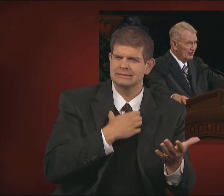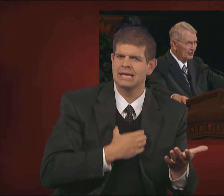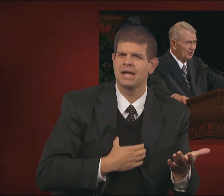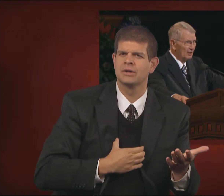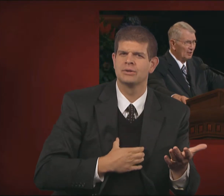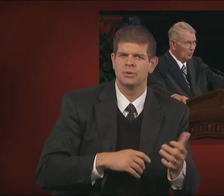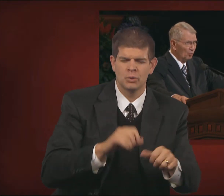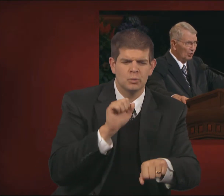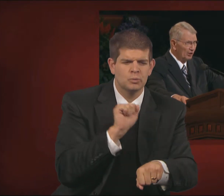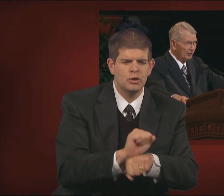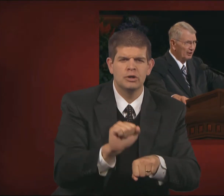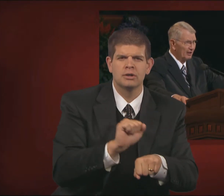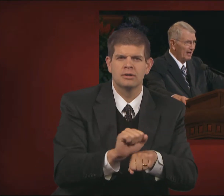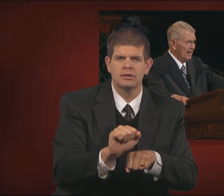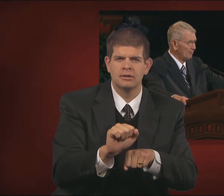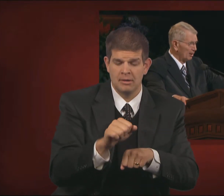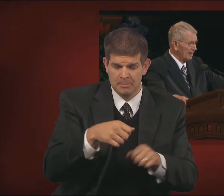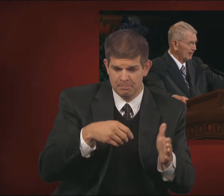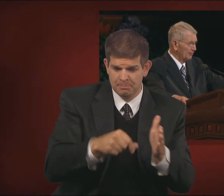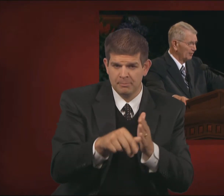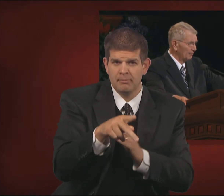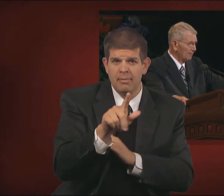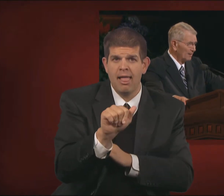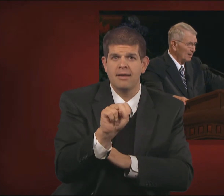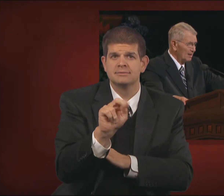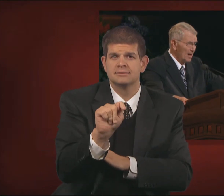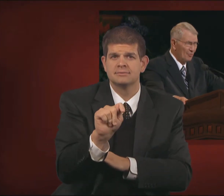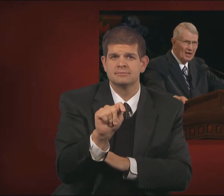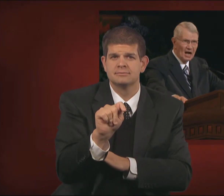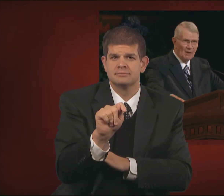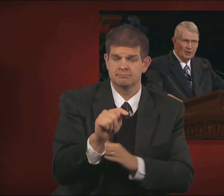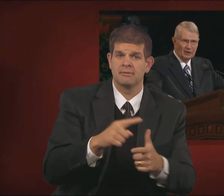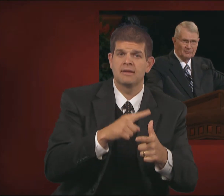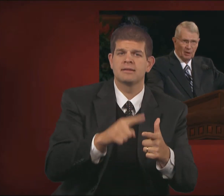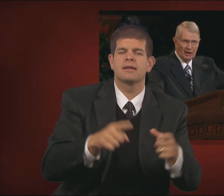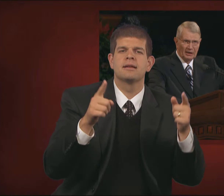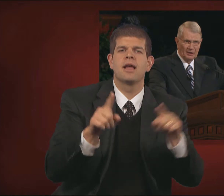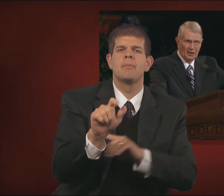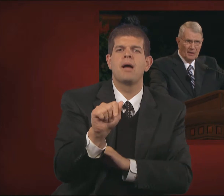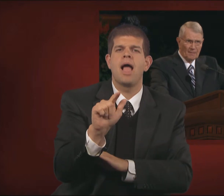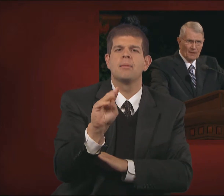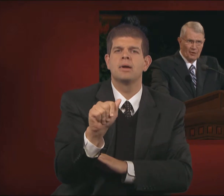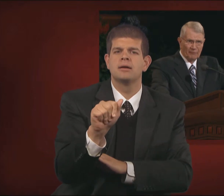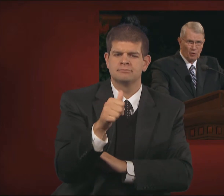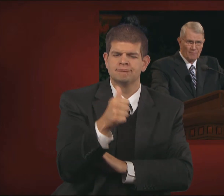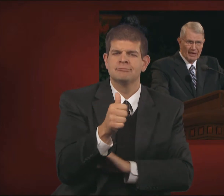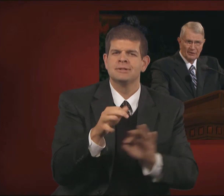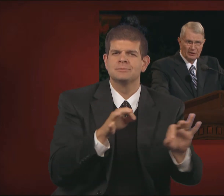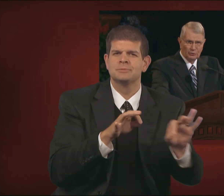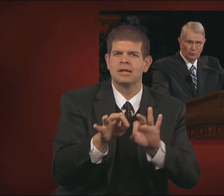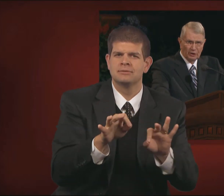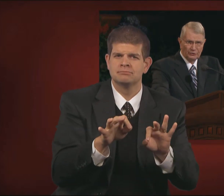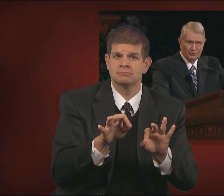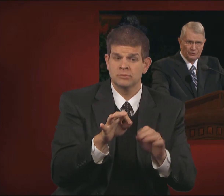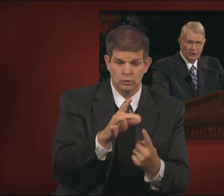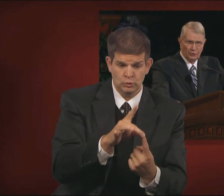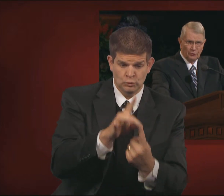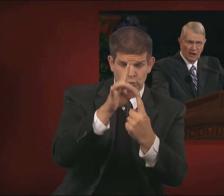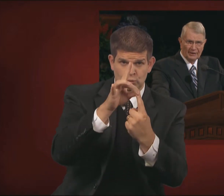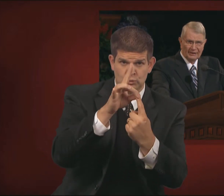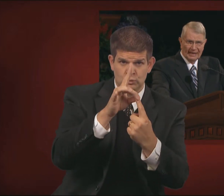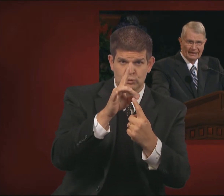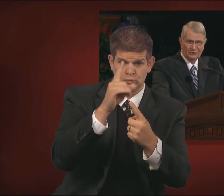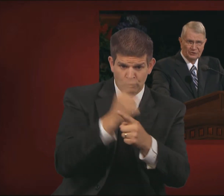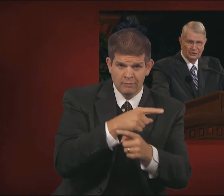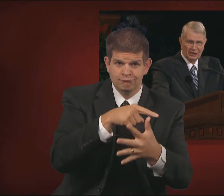desire, work, and plant. And then Alma explained that if we make these choices and